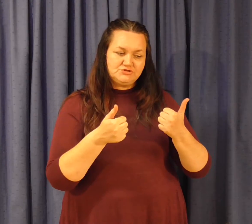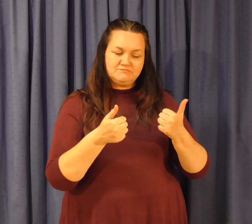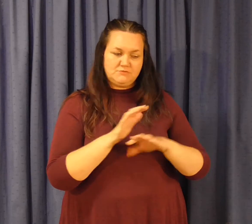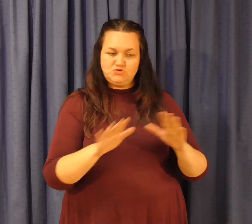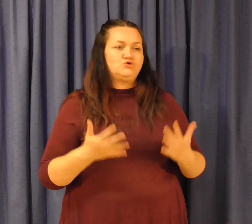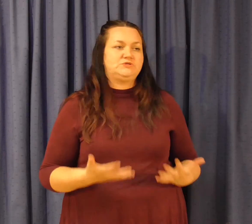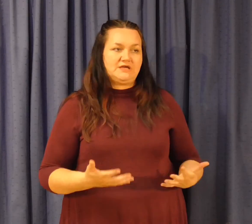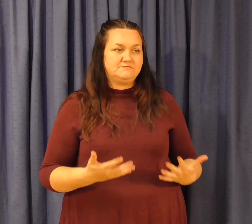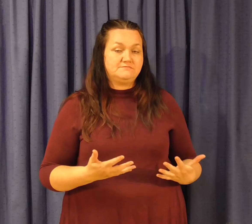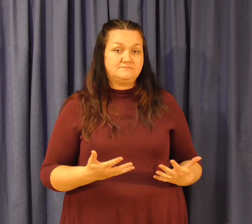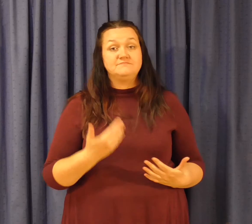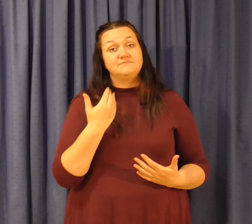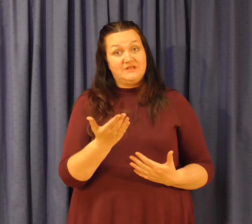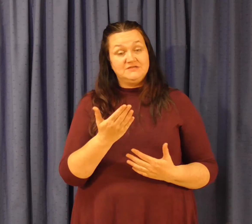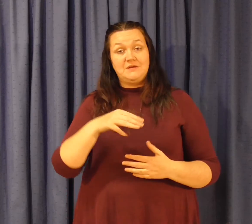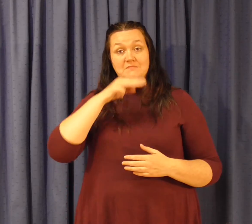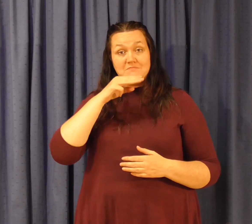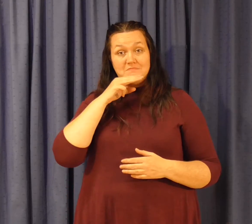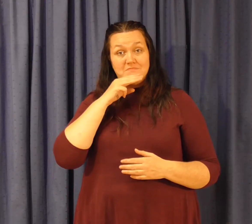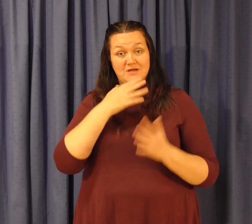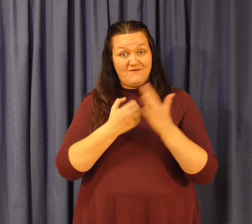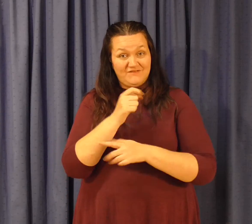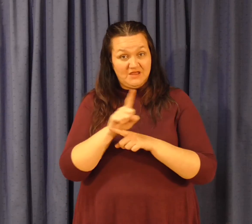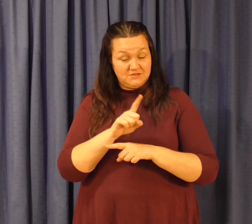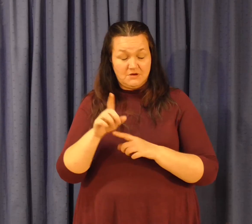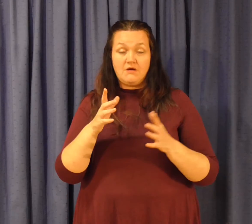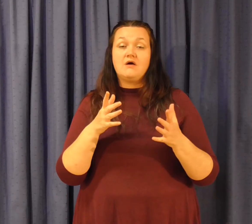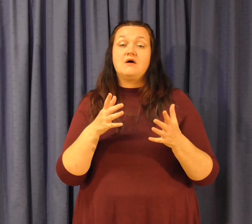This is Michael Finlater blowing his last hundred quid on a fancy dinner.